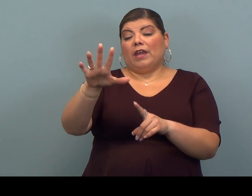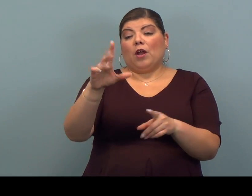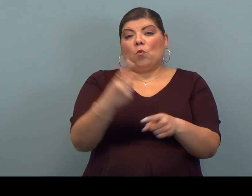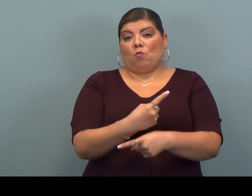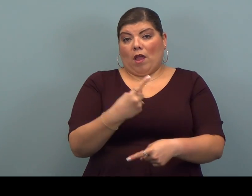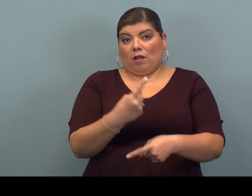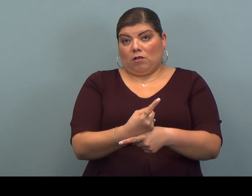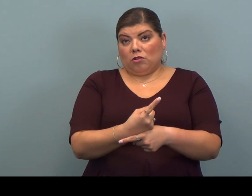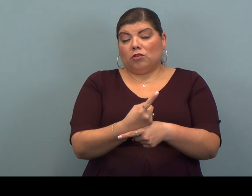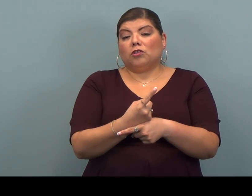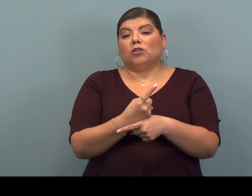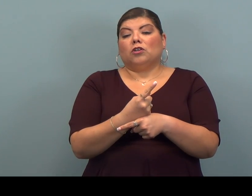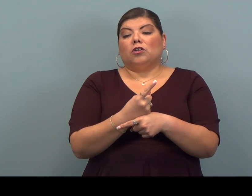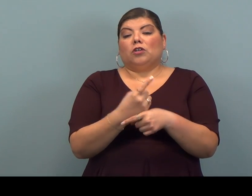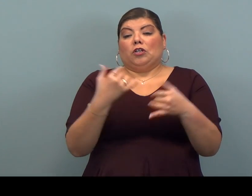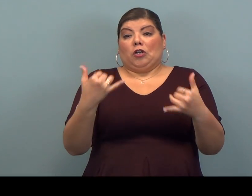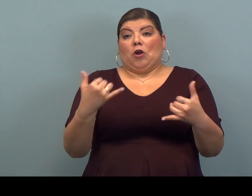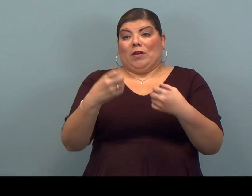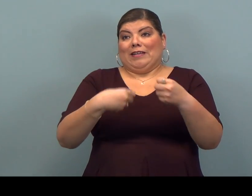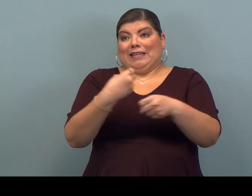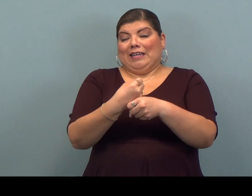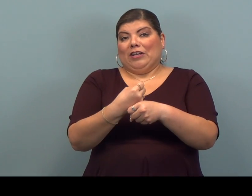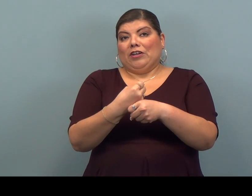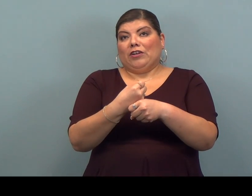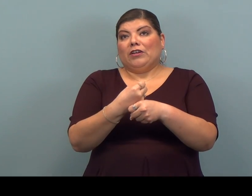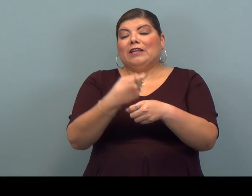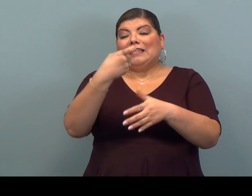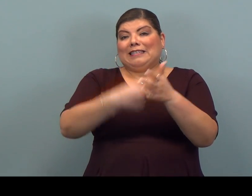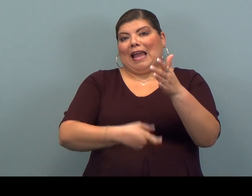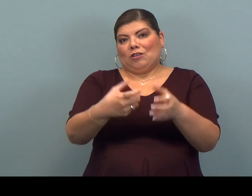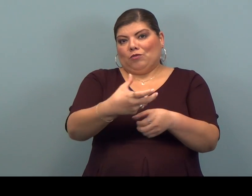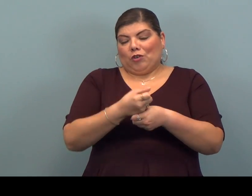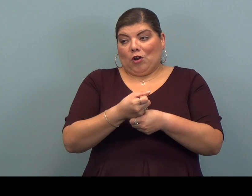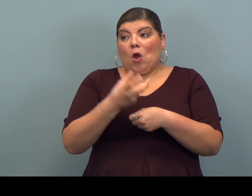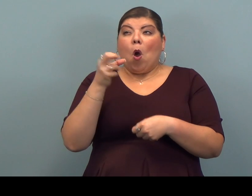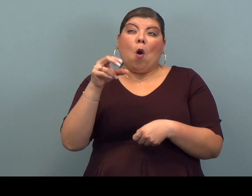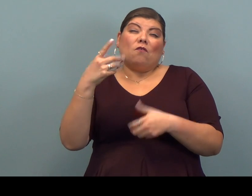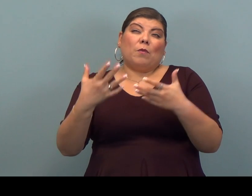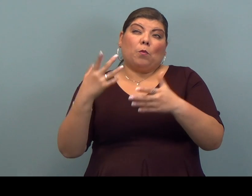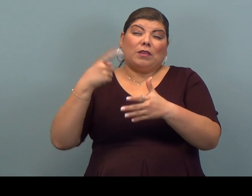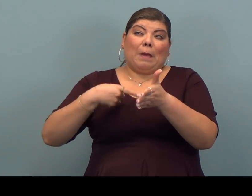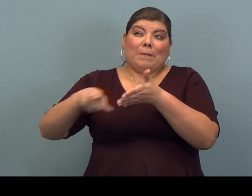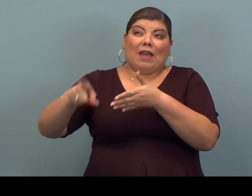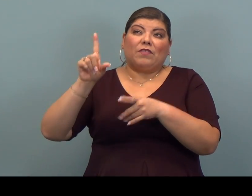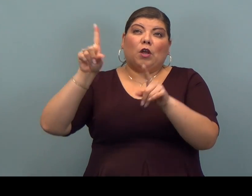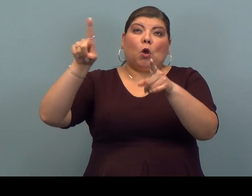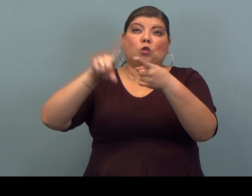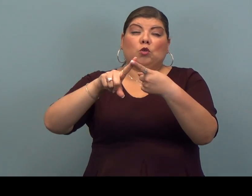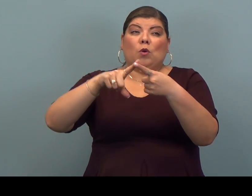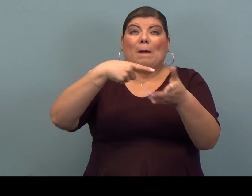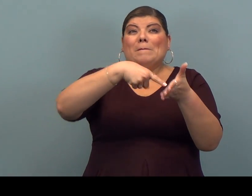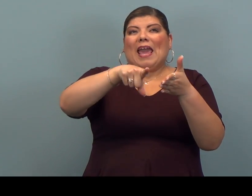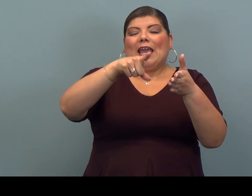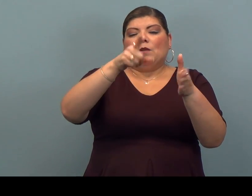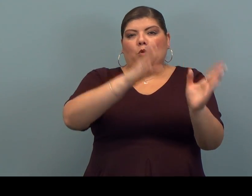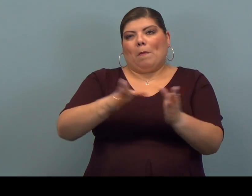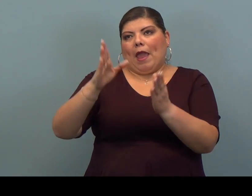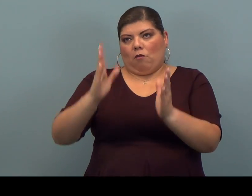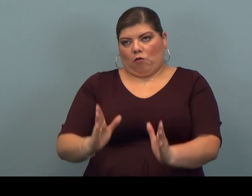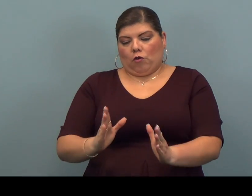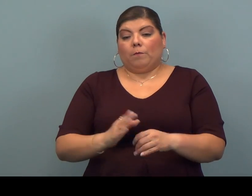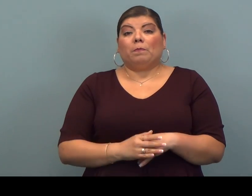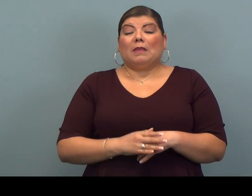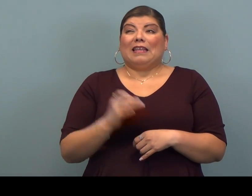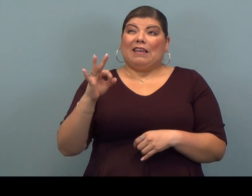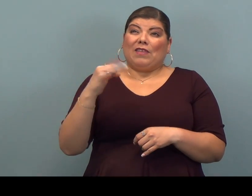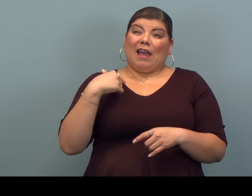regular current year tax return, just an ordinary tax return, over what they might pay if they went to a paid preparer. If